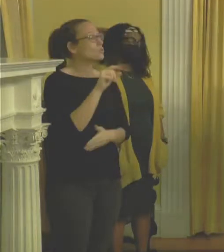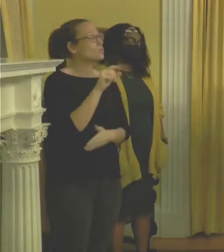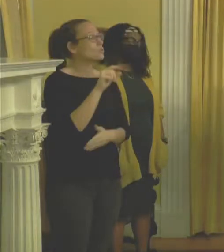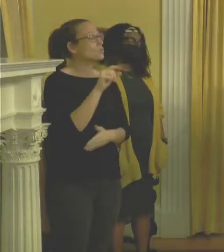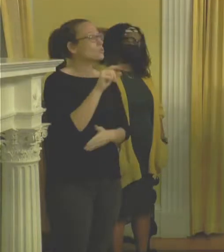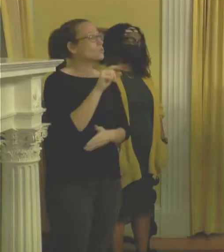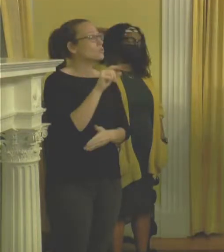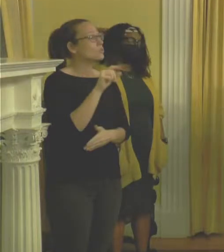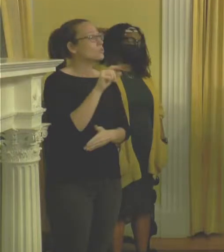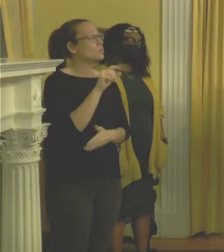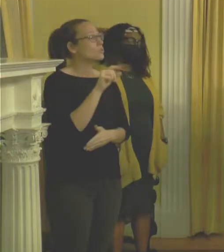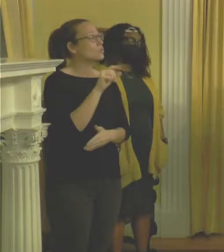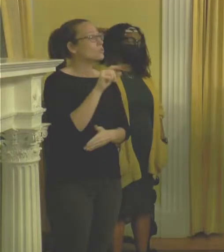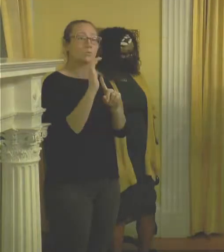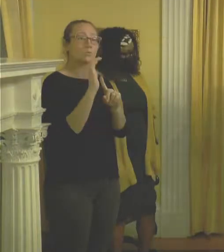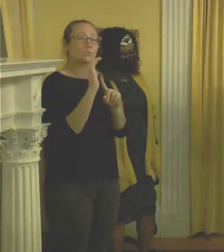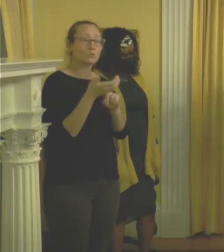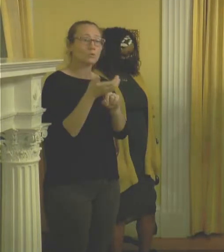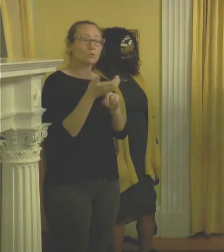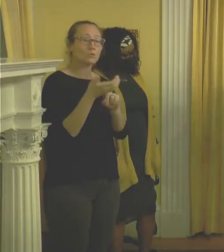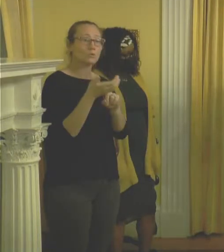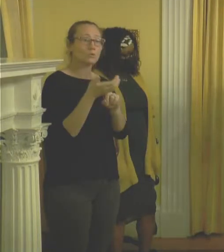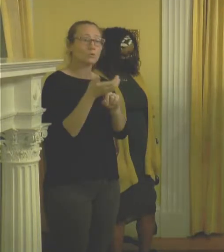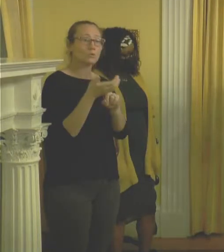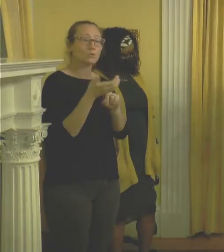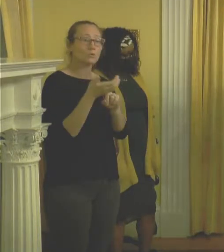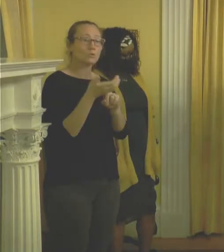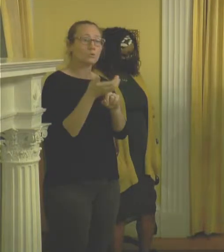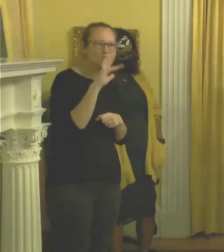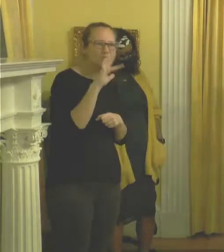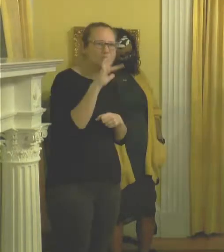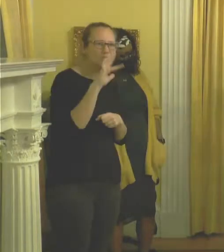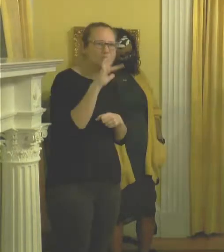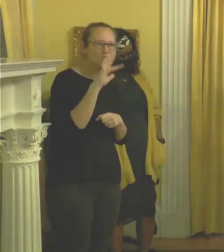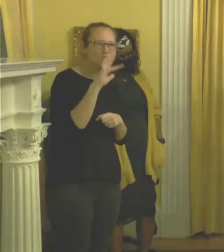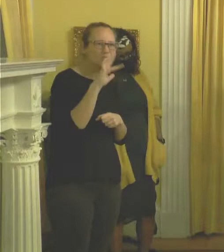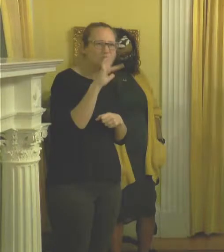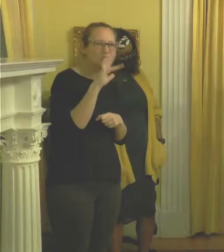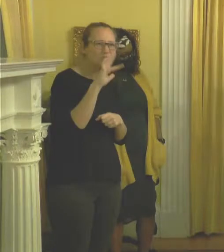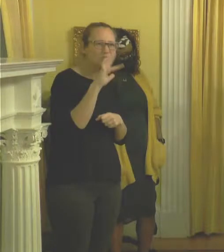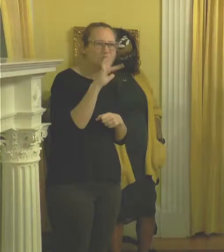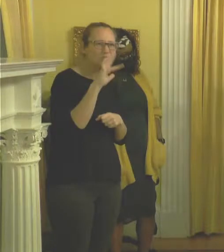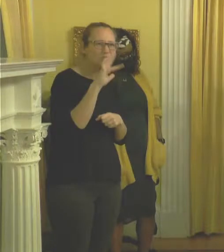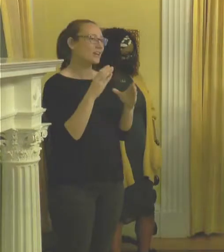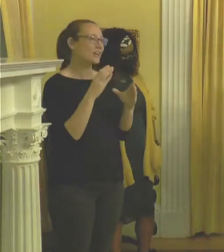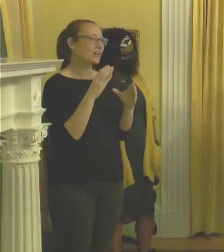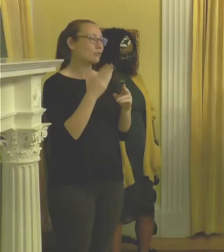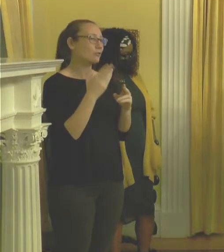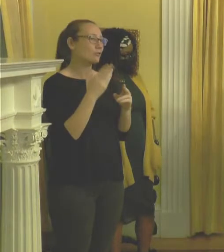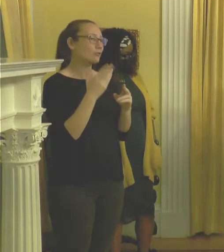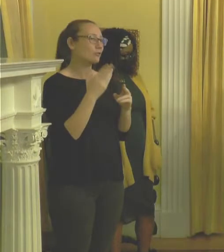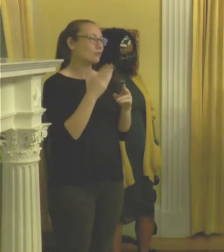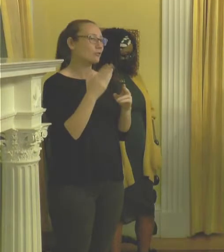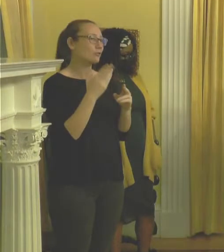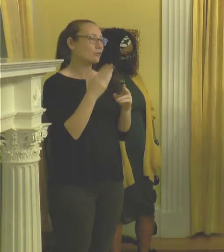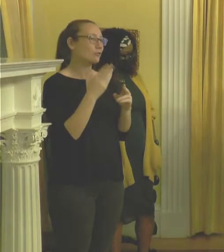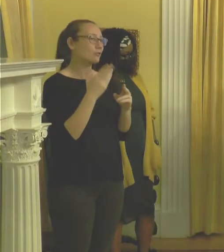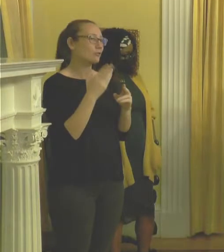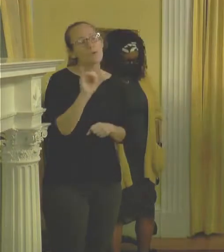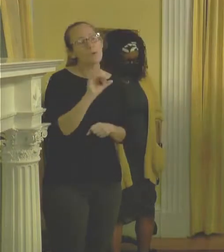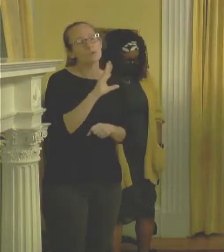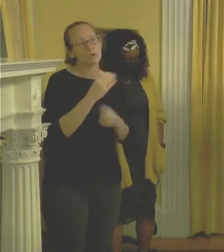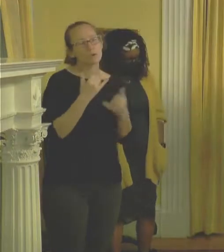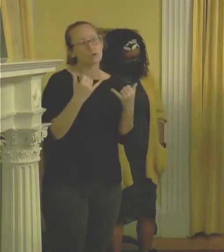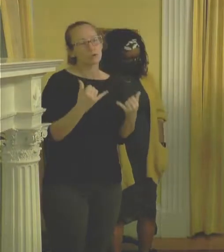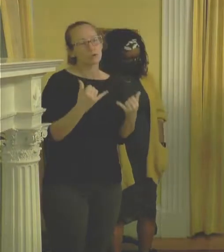named the Cultural Council of Greater Jacksonville's 2019 Art Educator of the Year. In addition to her art practice, her current initiative,